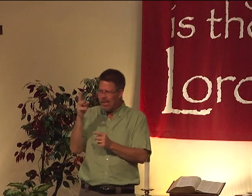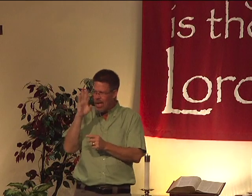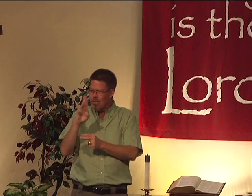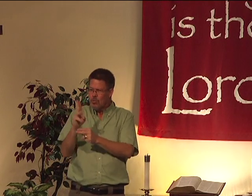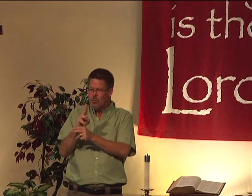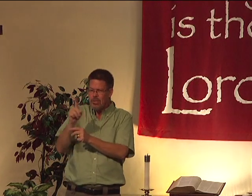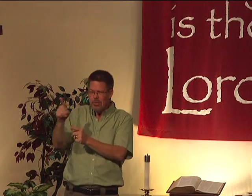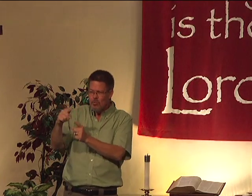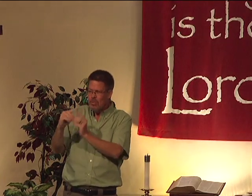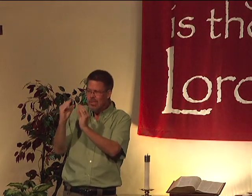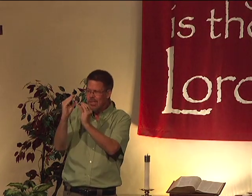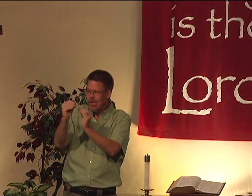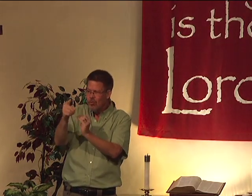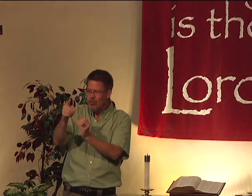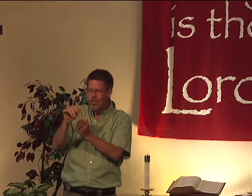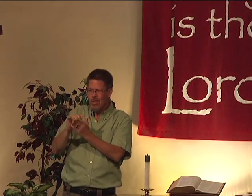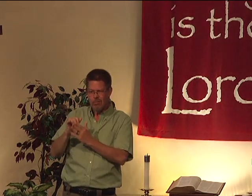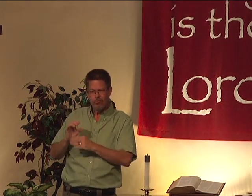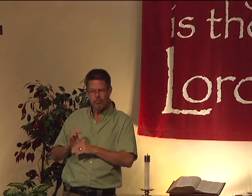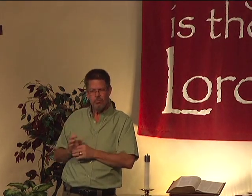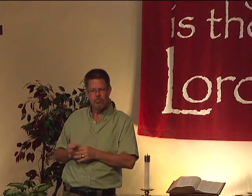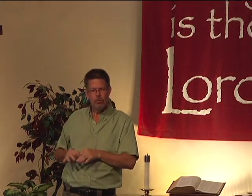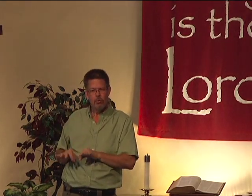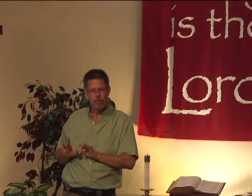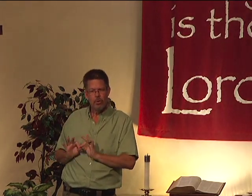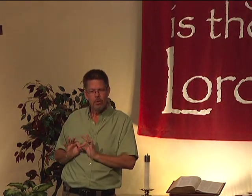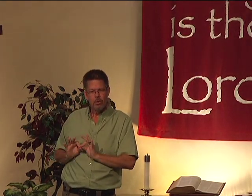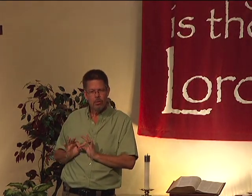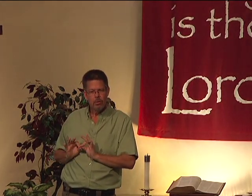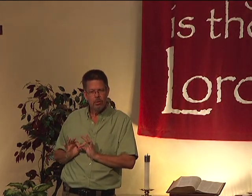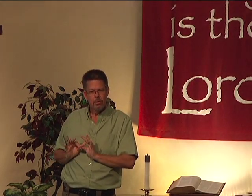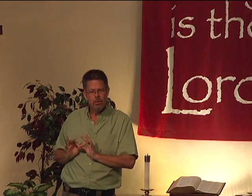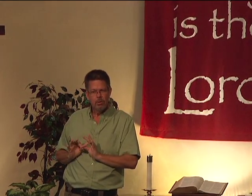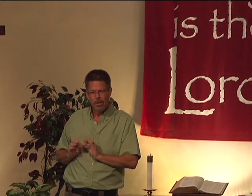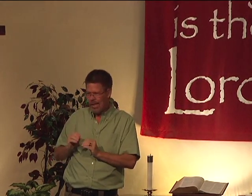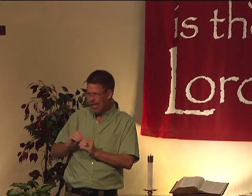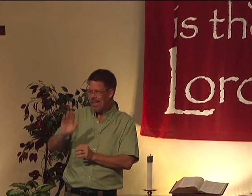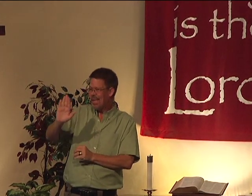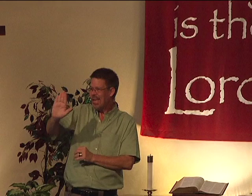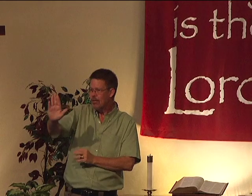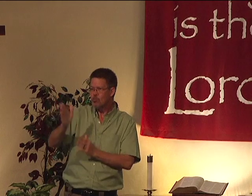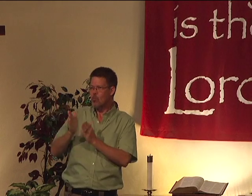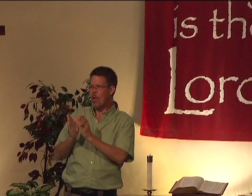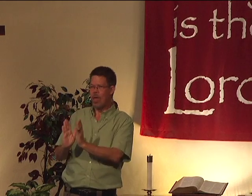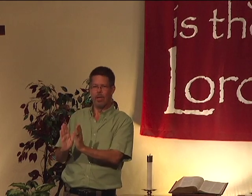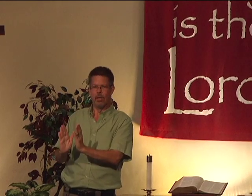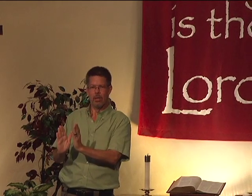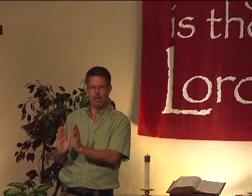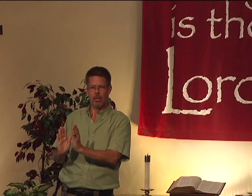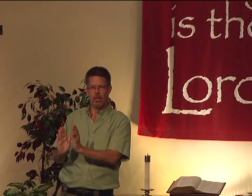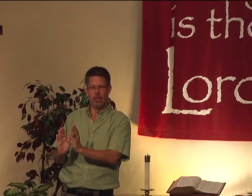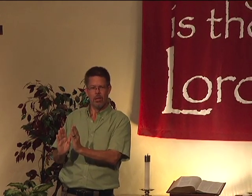having lots of people watch you necessarily, but he taught her that Paul's scripture was important in his way.